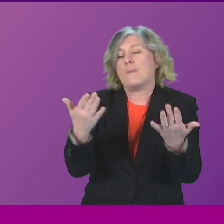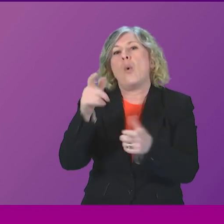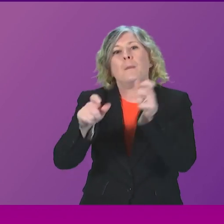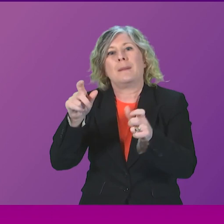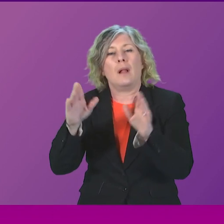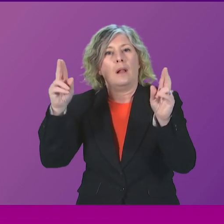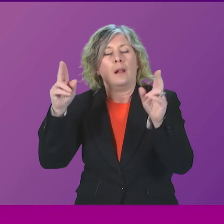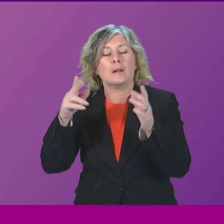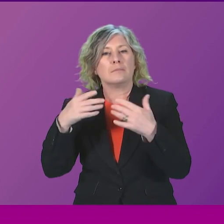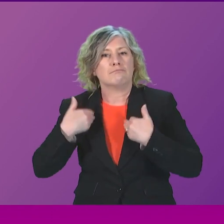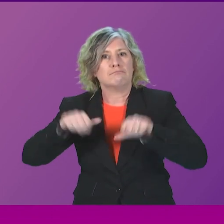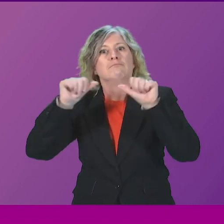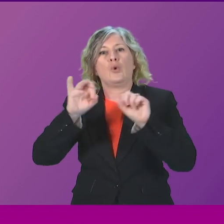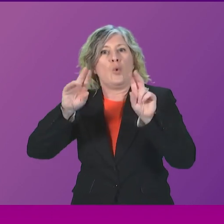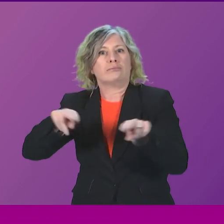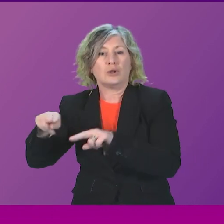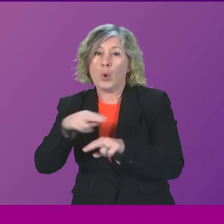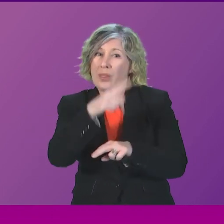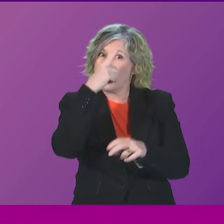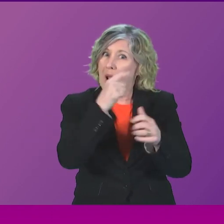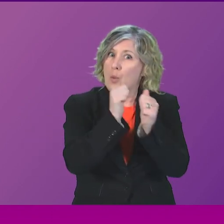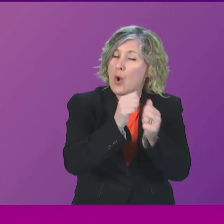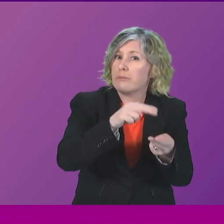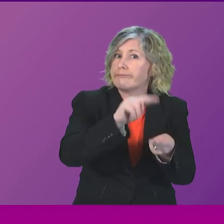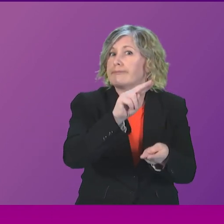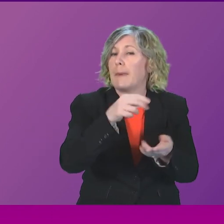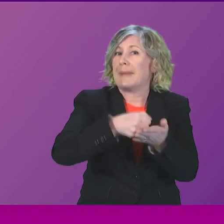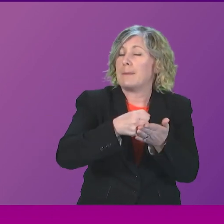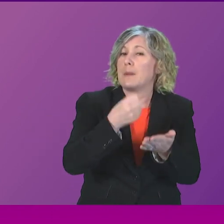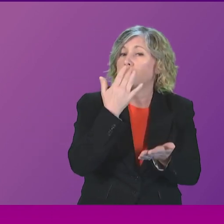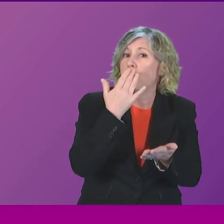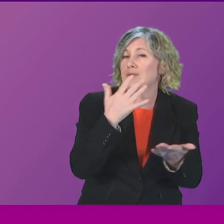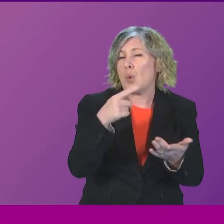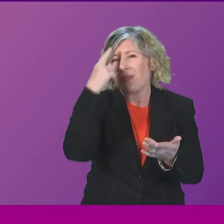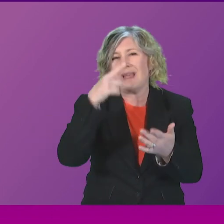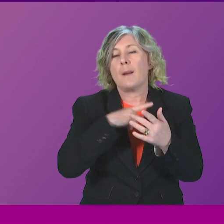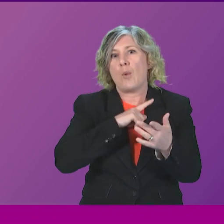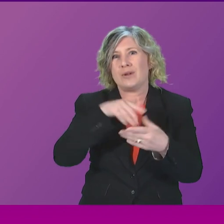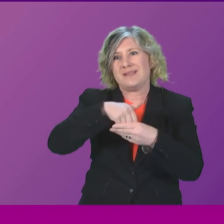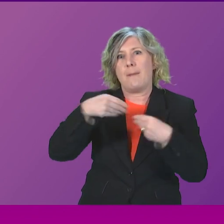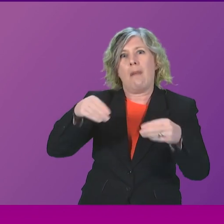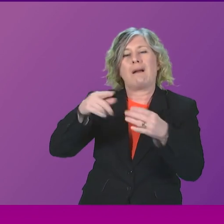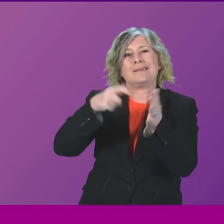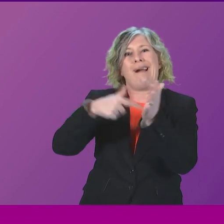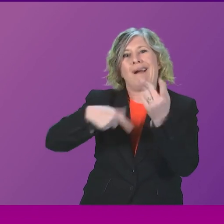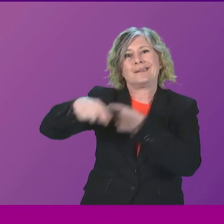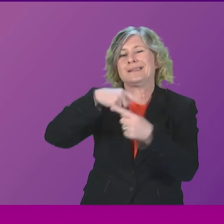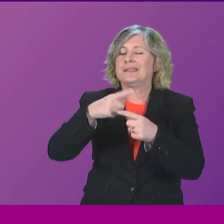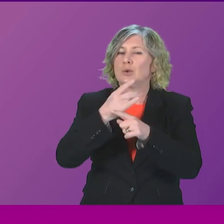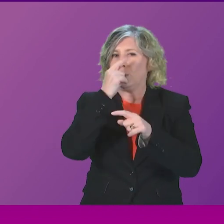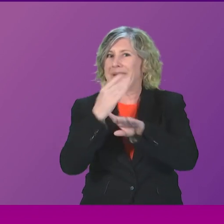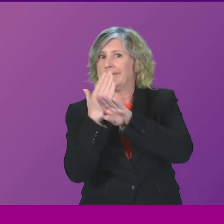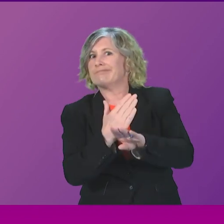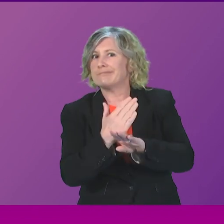65? Or does he think the UK Government might veto that with the Internal Market Act? First Minister. John Mason makes a very good